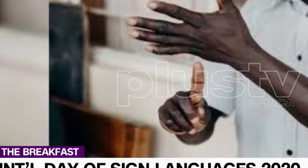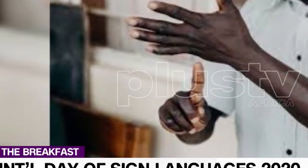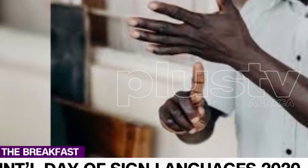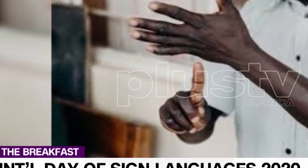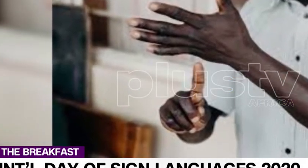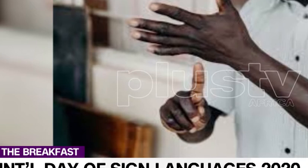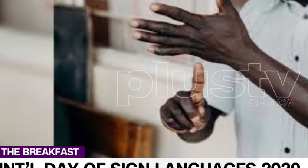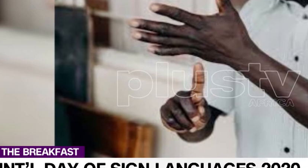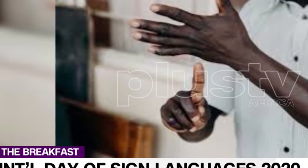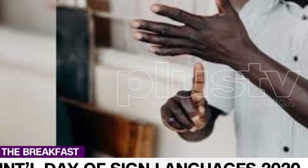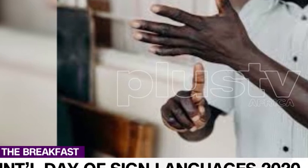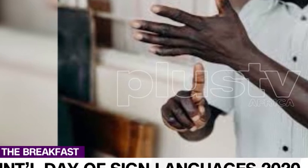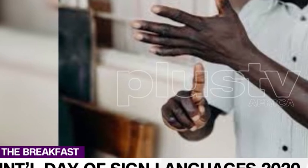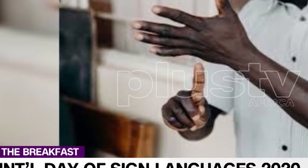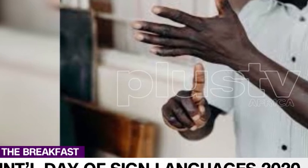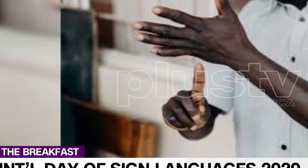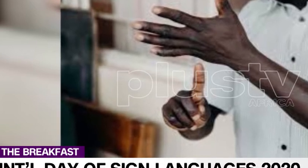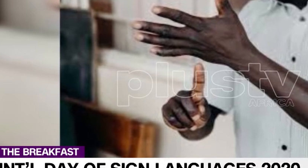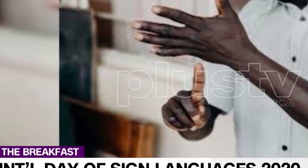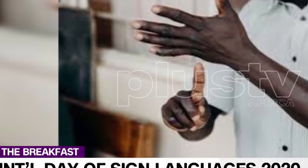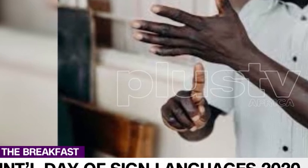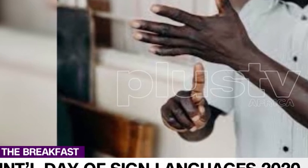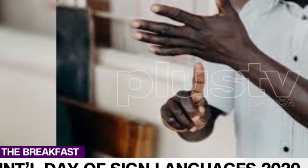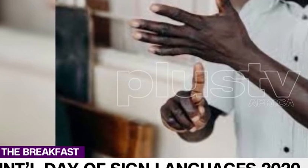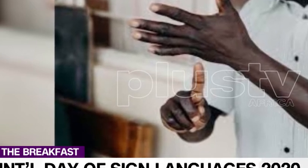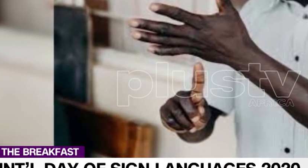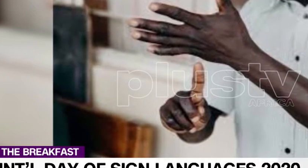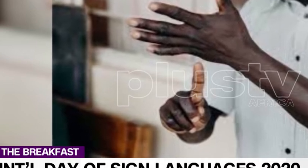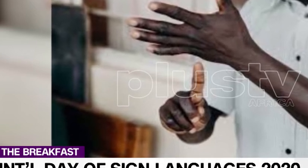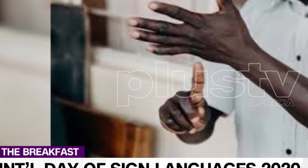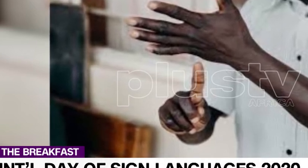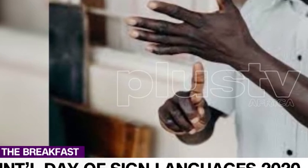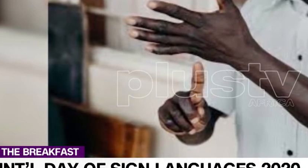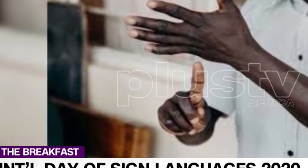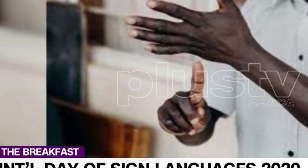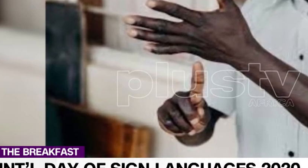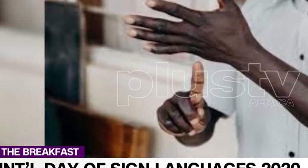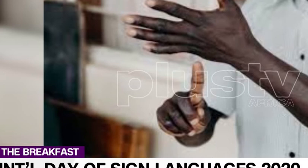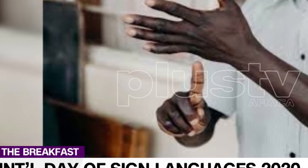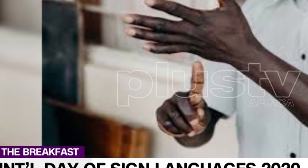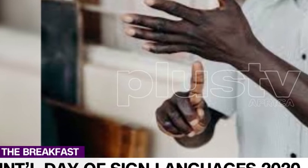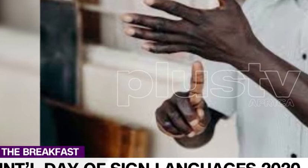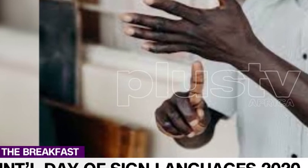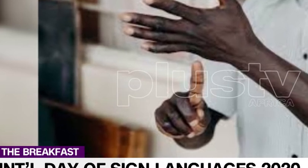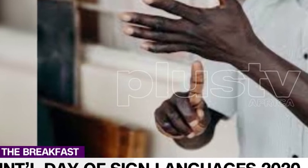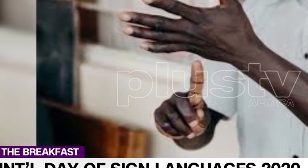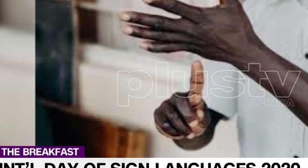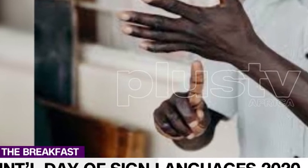This challenge aims to promote the use of sign languages by local, national, and global leaders in partnership with national